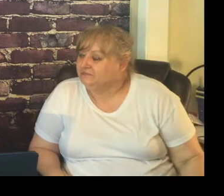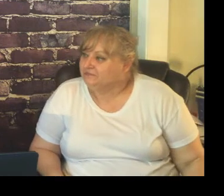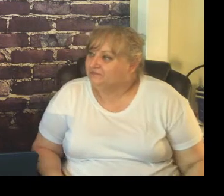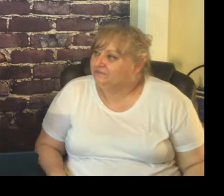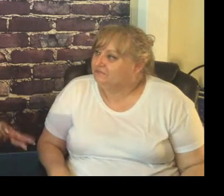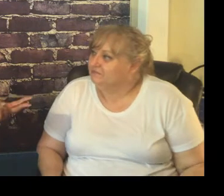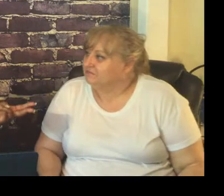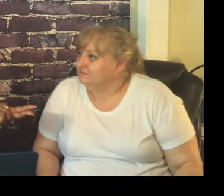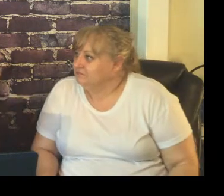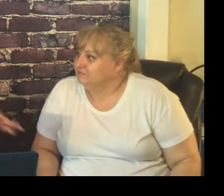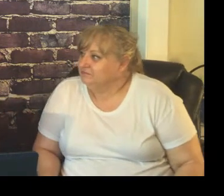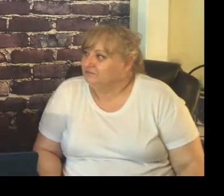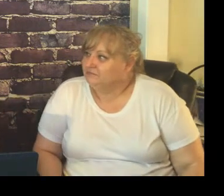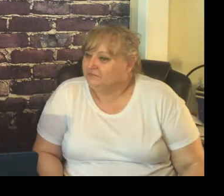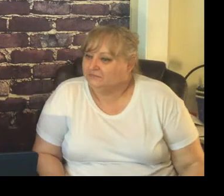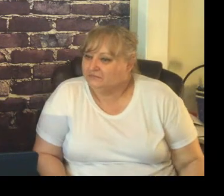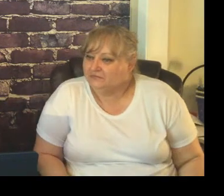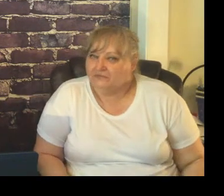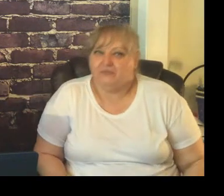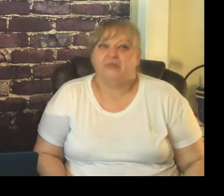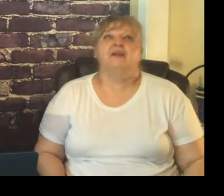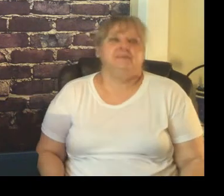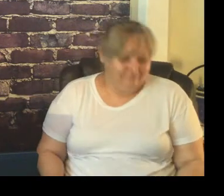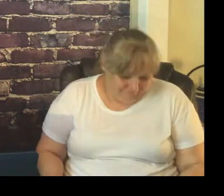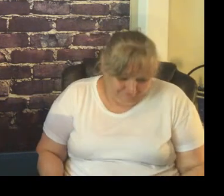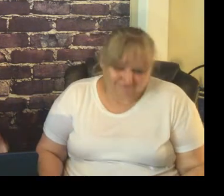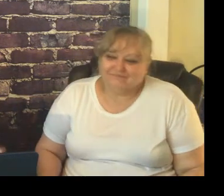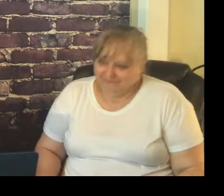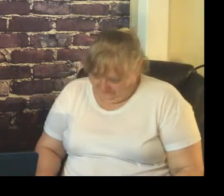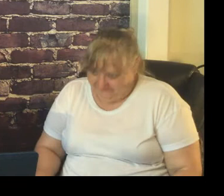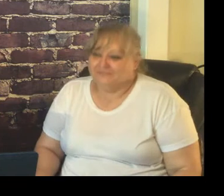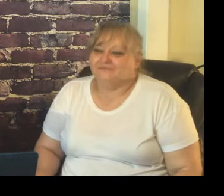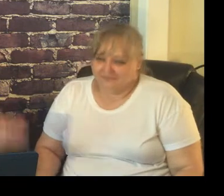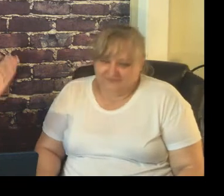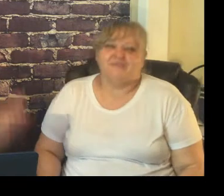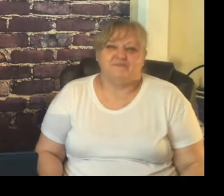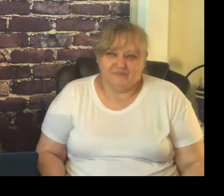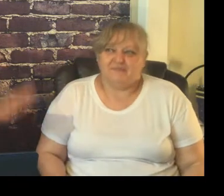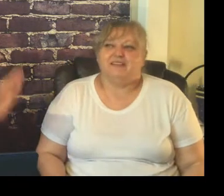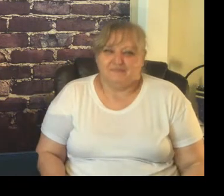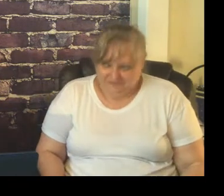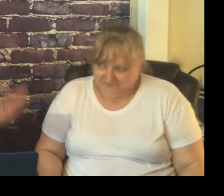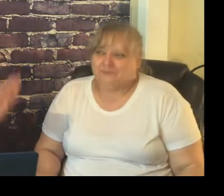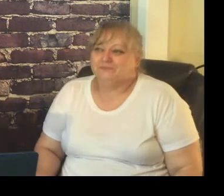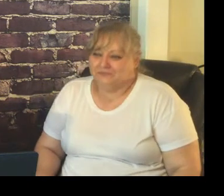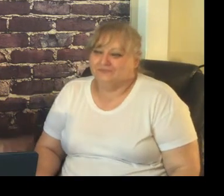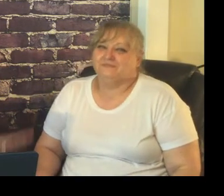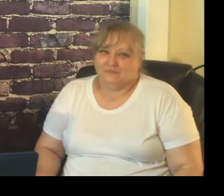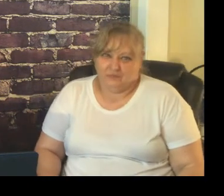number three be crystal clear with your expectations and procedures be crystal clear